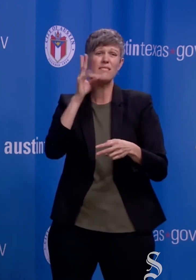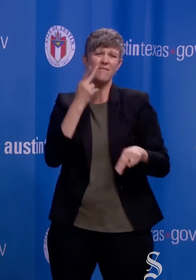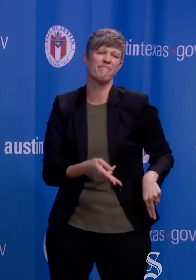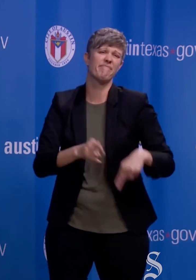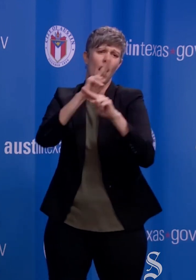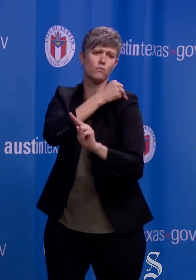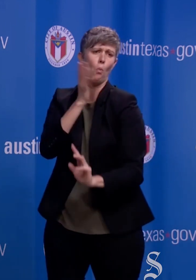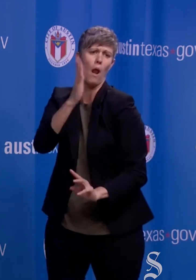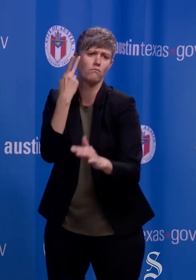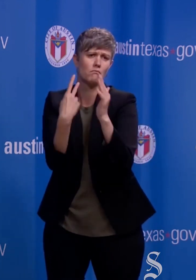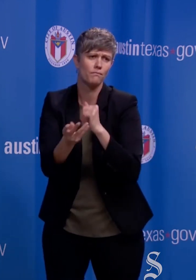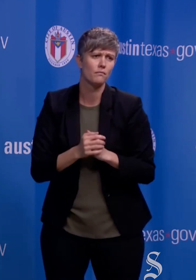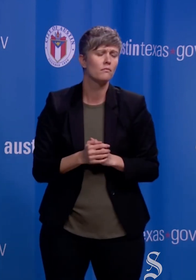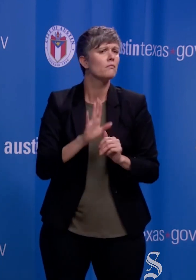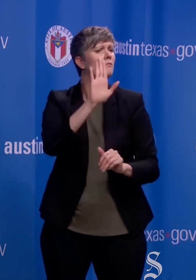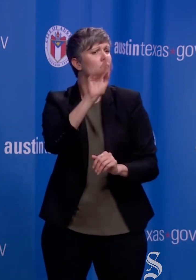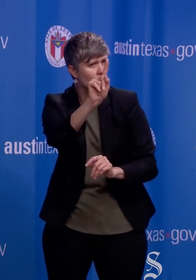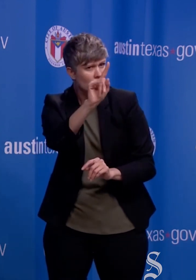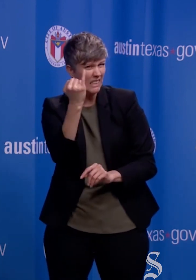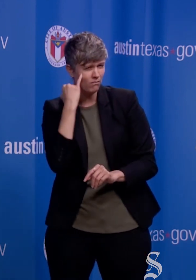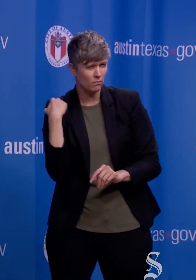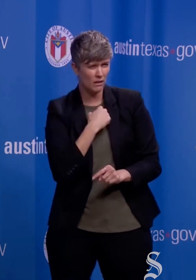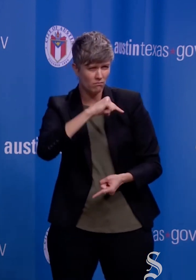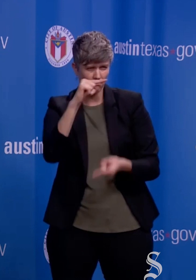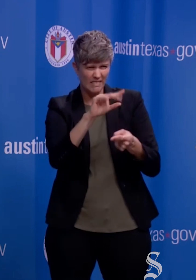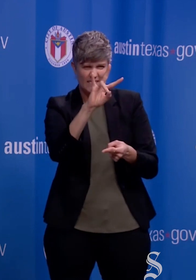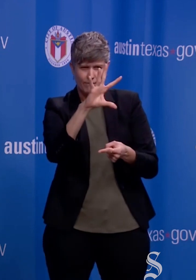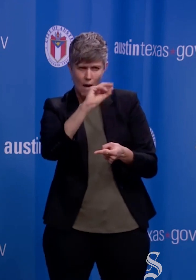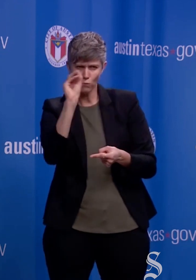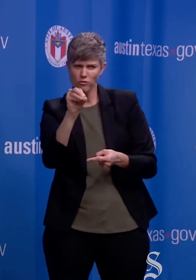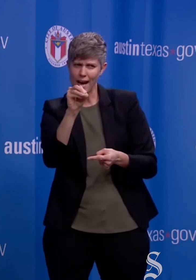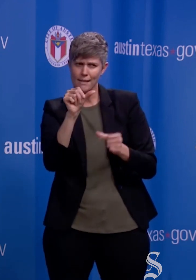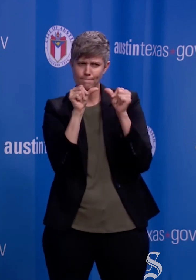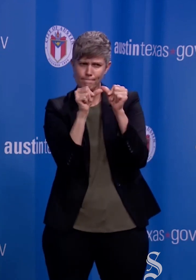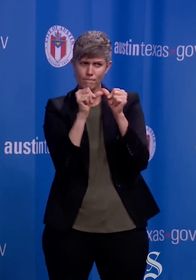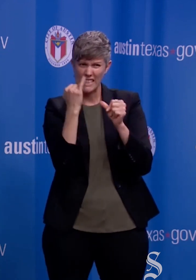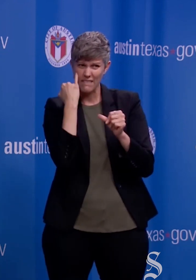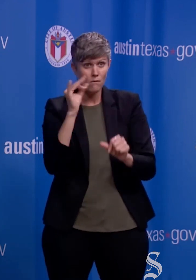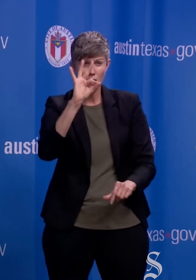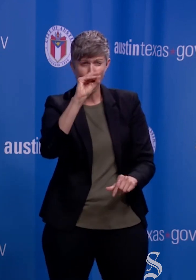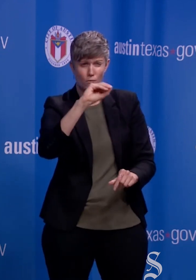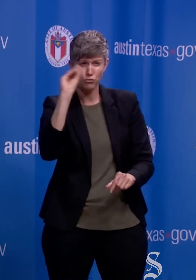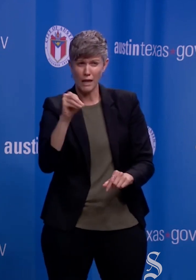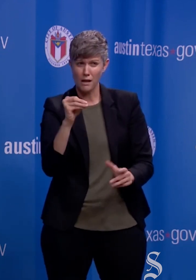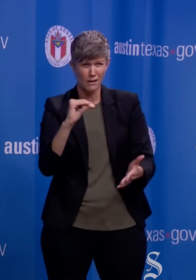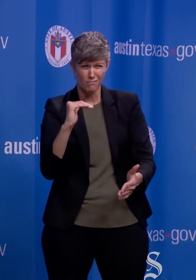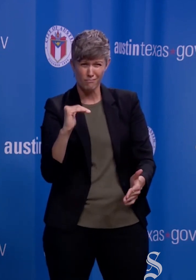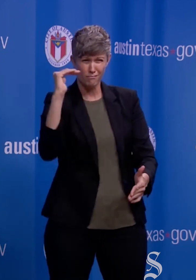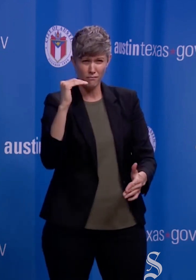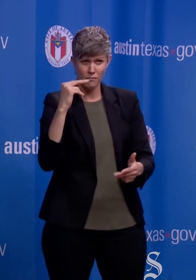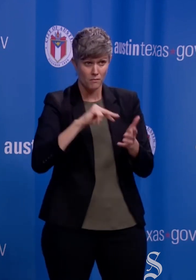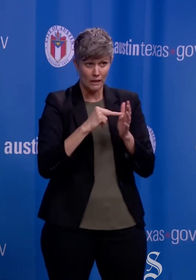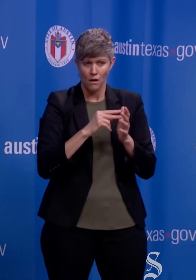can get to the 75% reduction that the judge was just talking about or 80% reduction or 90% reduction, you can